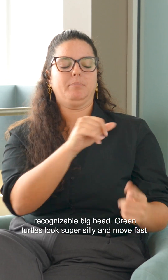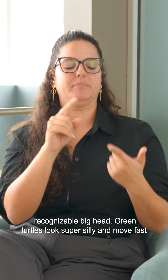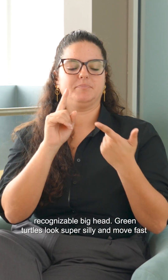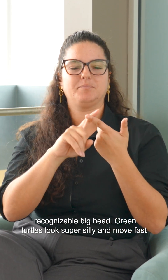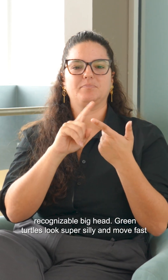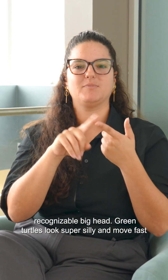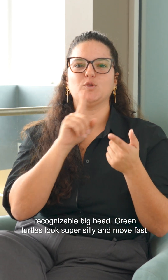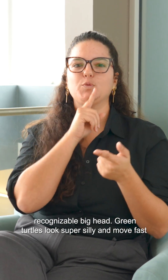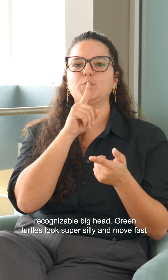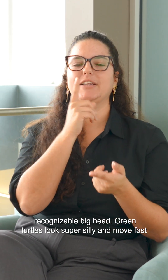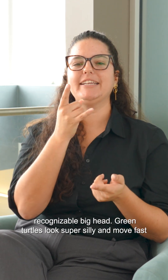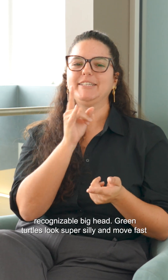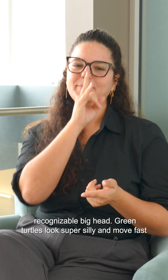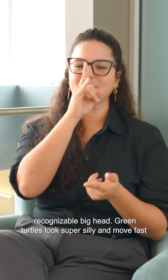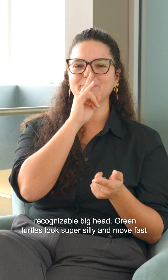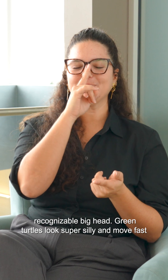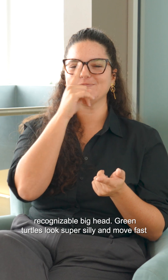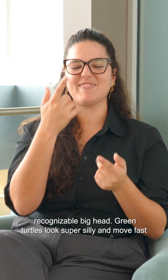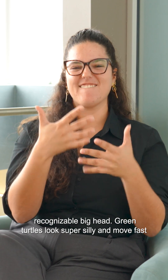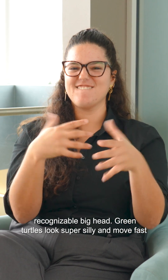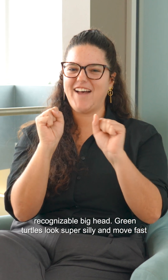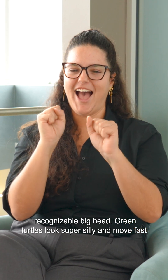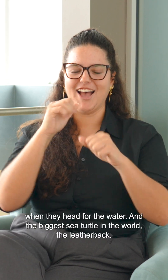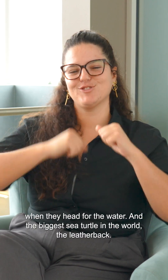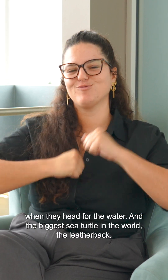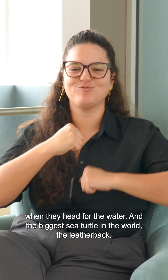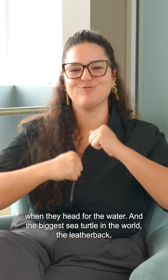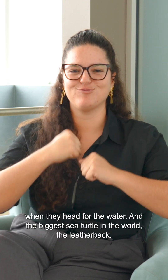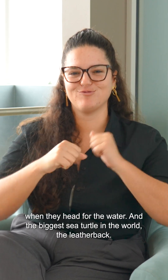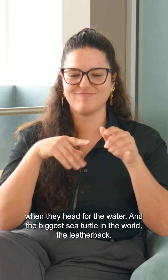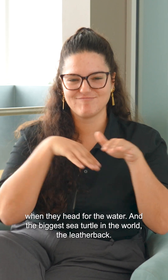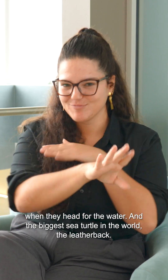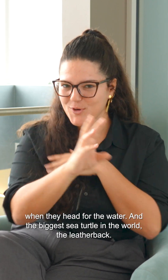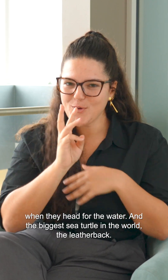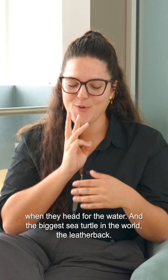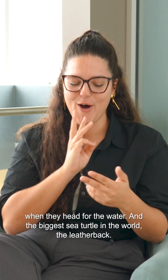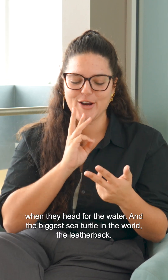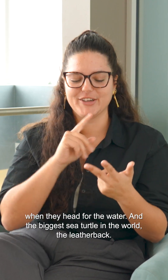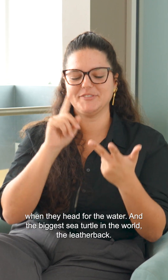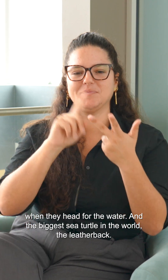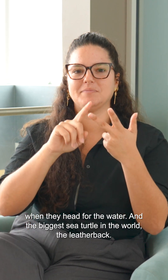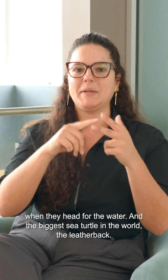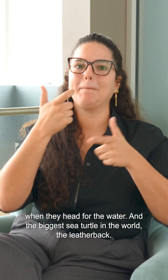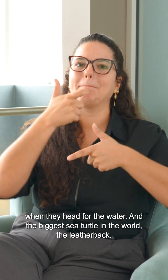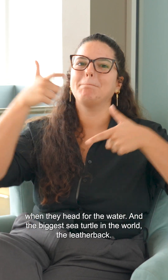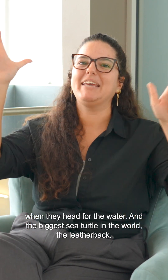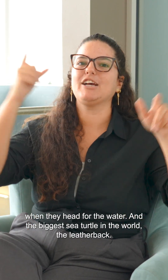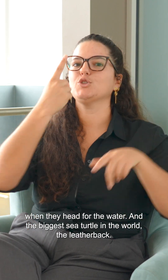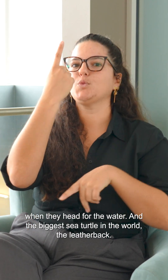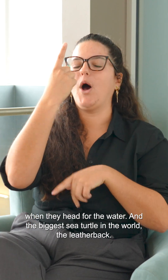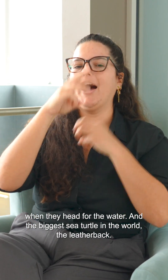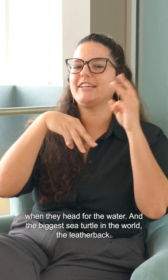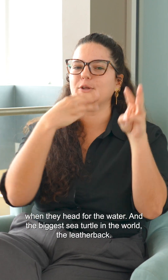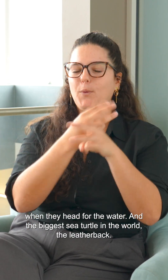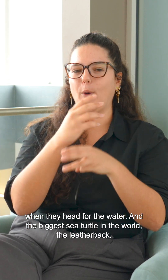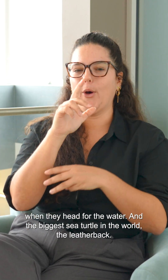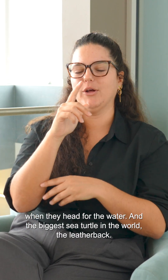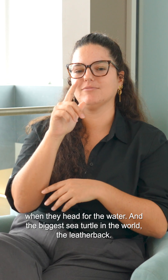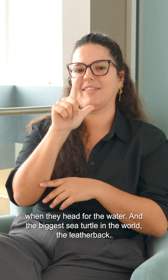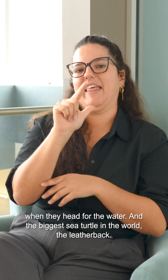look super silly and move fast when they head for the water. And the biggest sea turtle in the world? The leatherback.